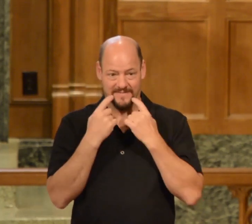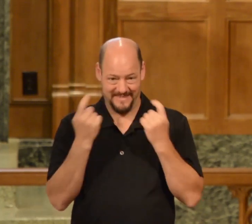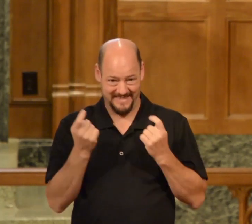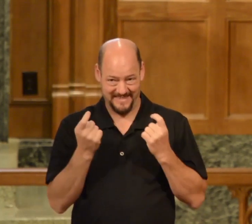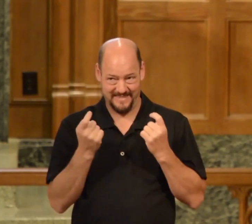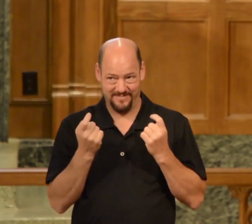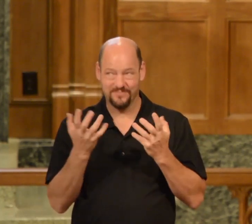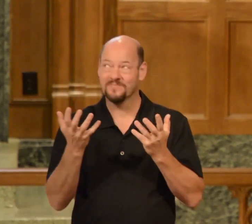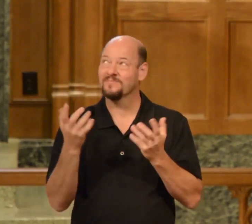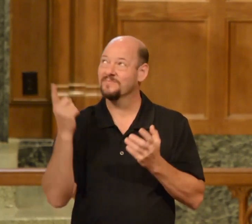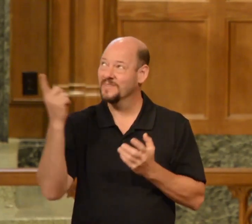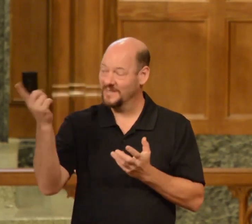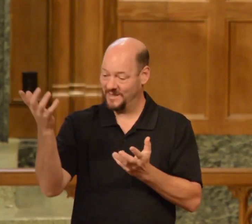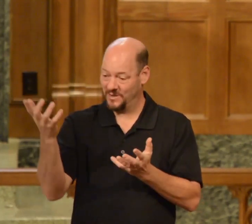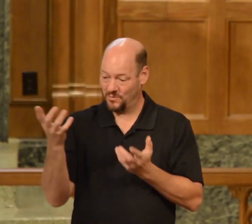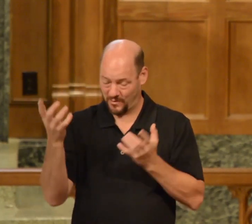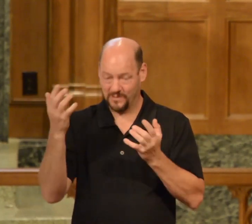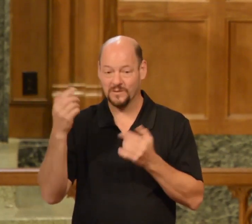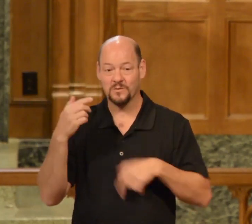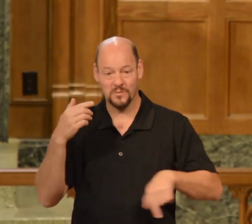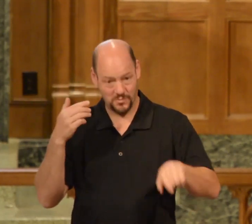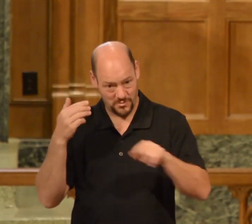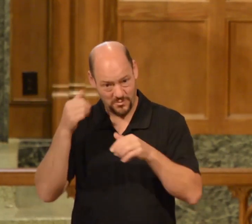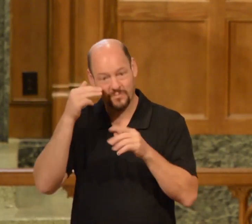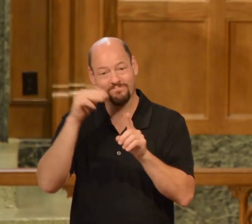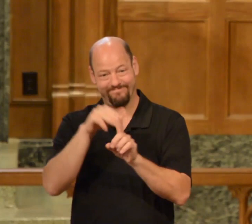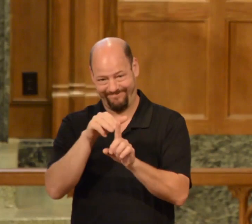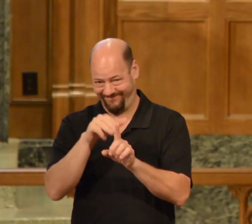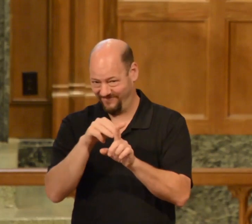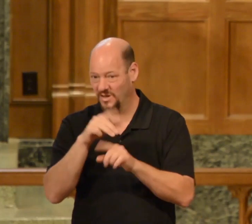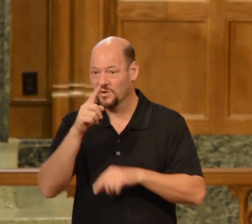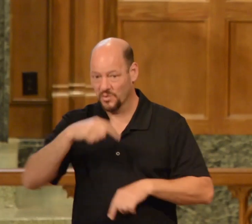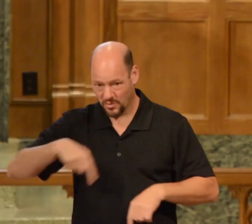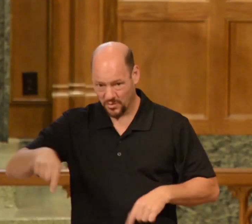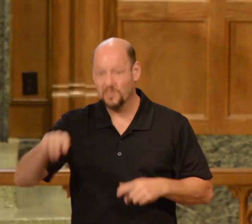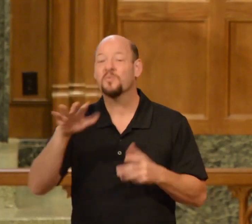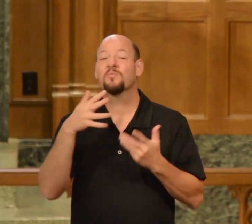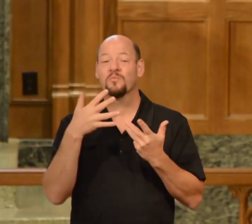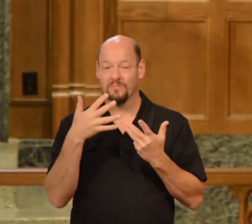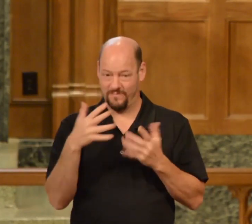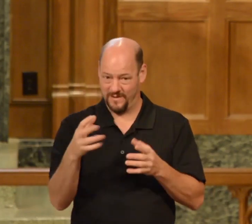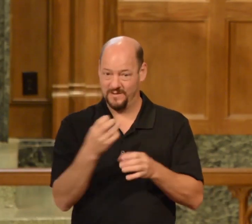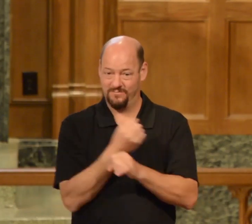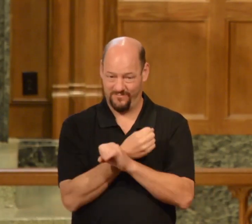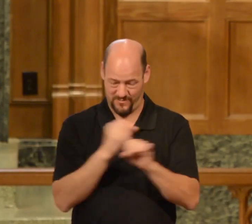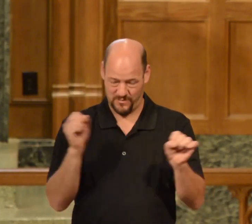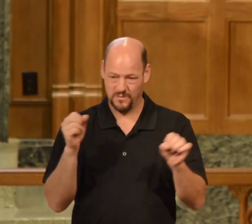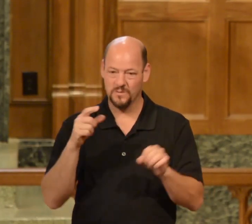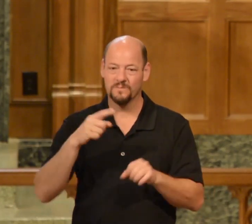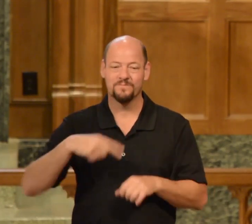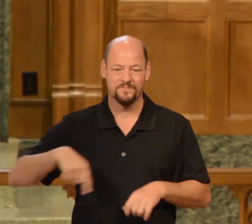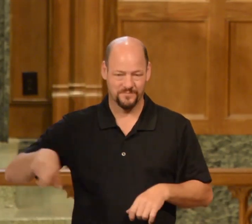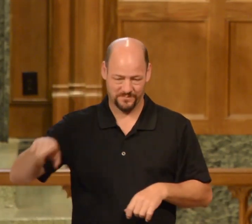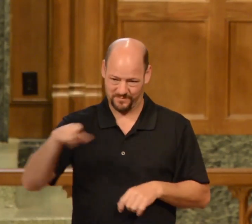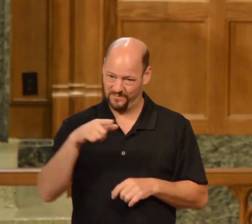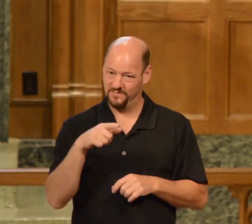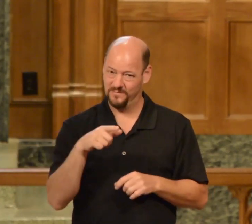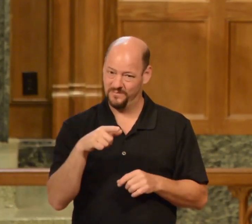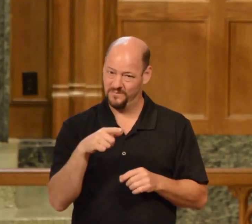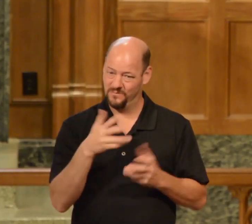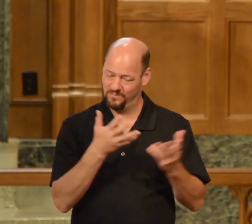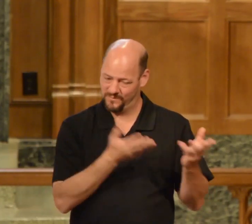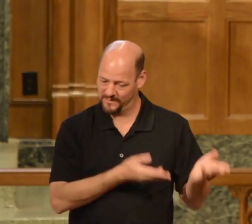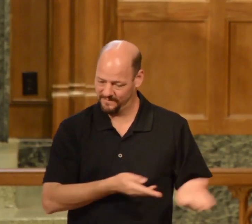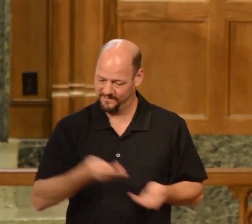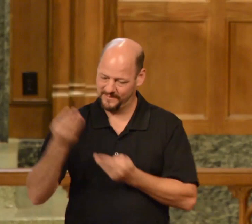you are the rescued you are the redeemed you are the delivered